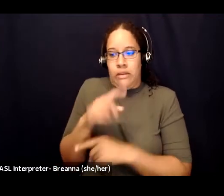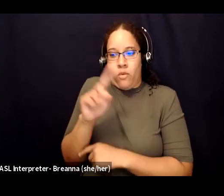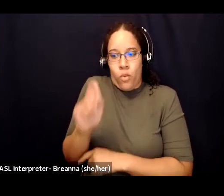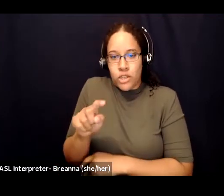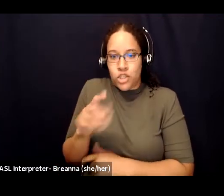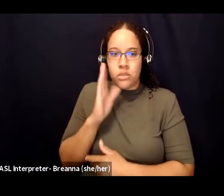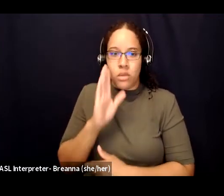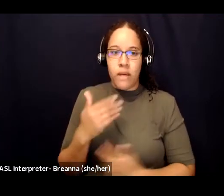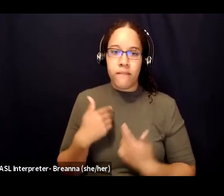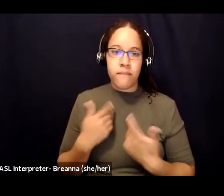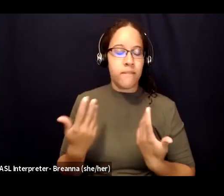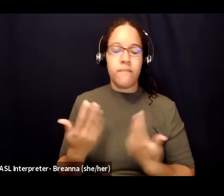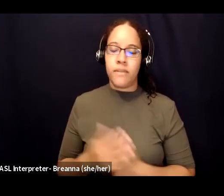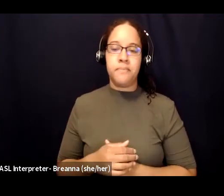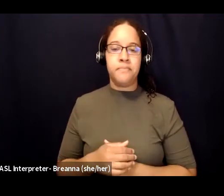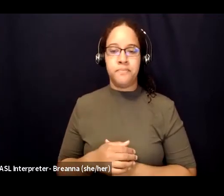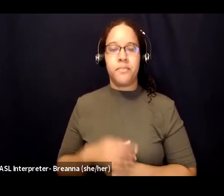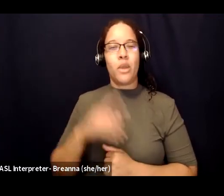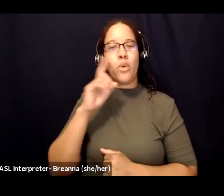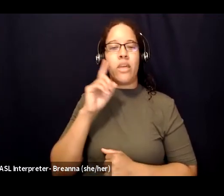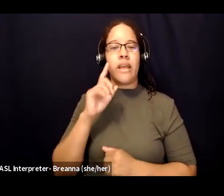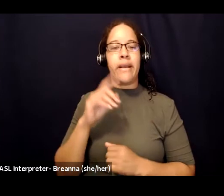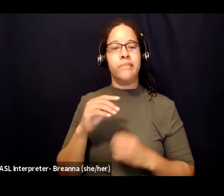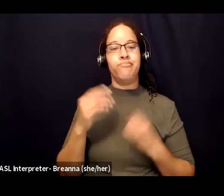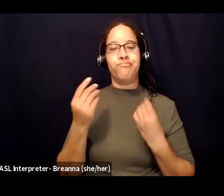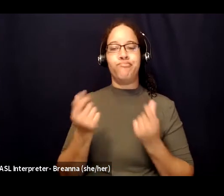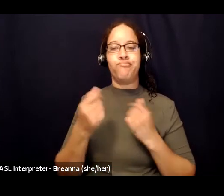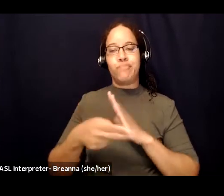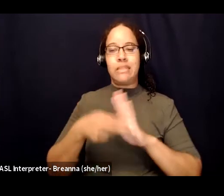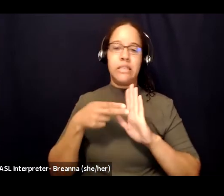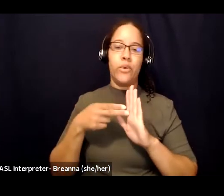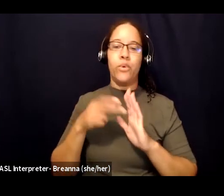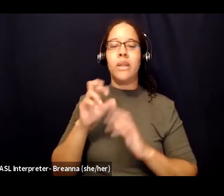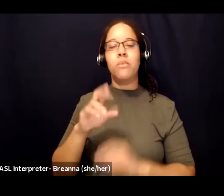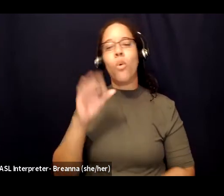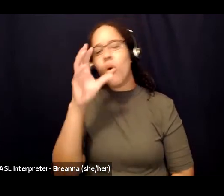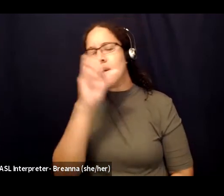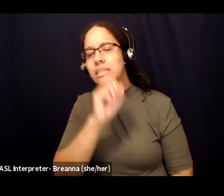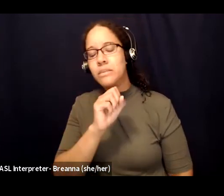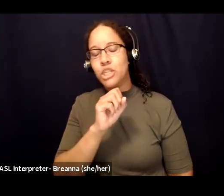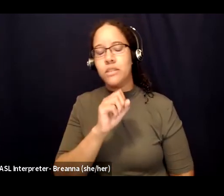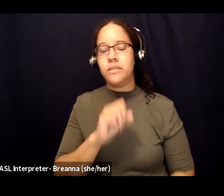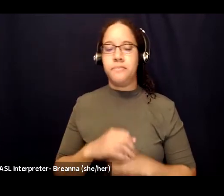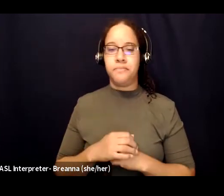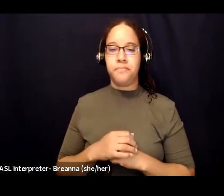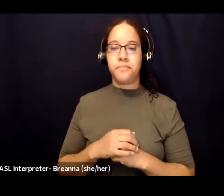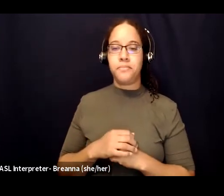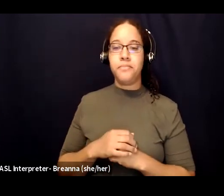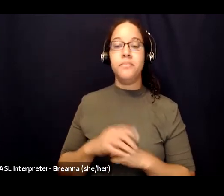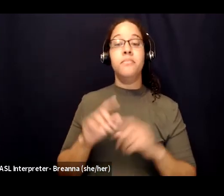they might bring into it. When people have discloses to their partners, they feel safer during sex to share boundaries, what they enjoy,